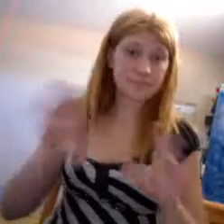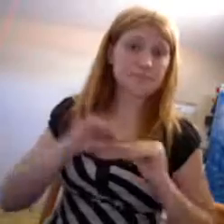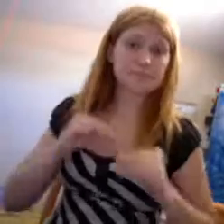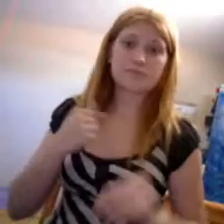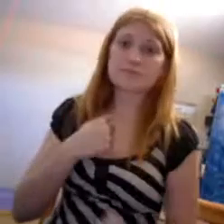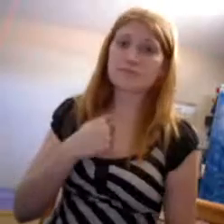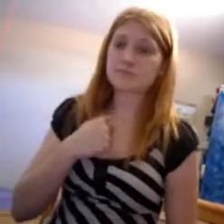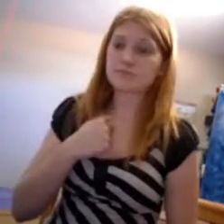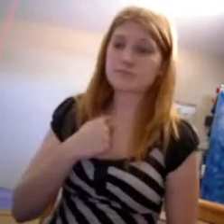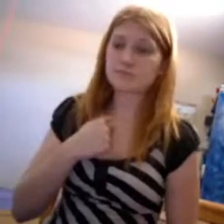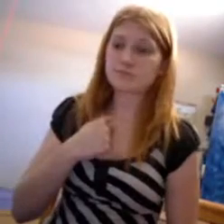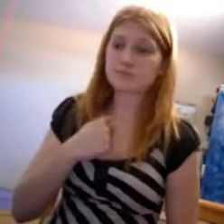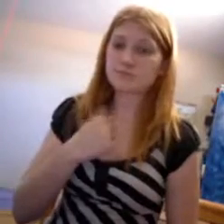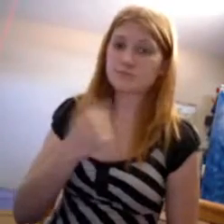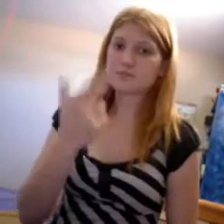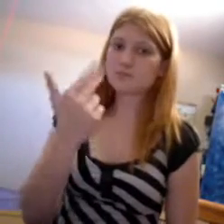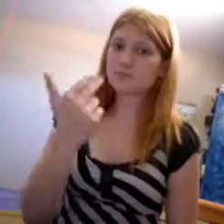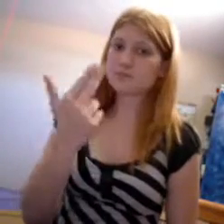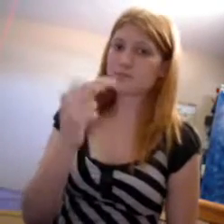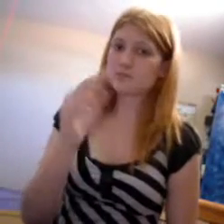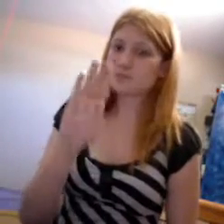Hey Renee, that cake is good, but it's sweet.